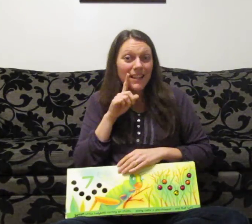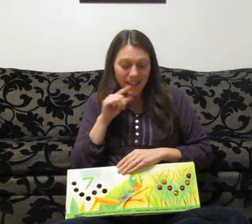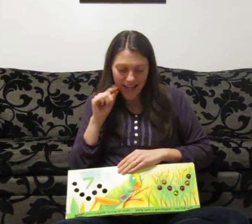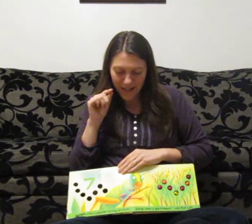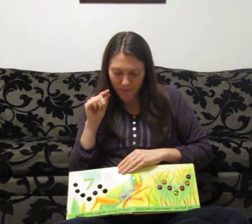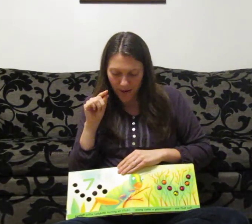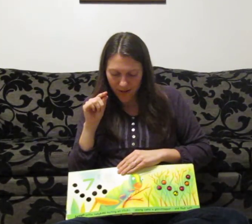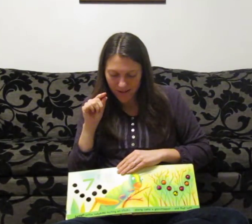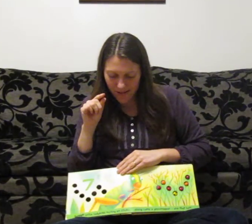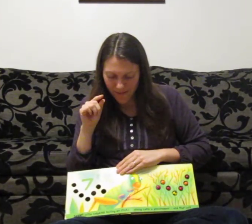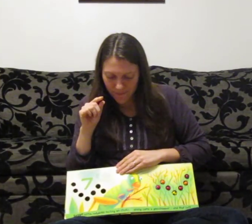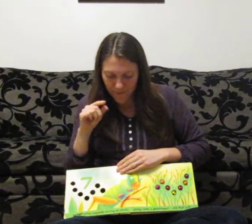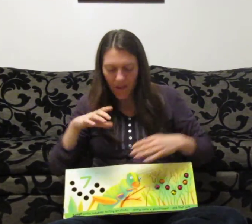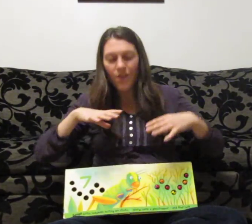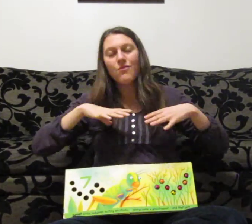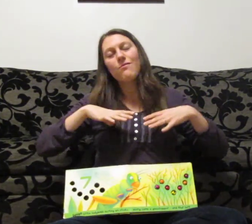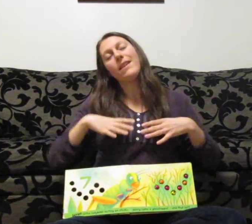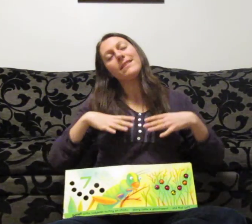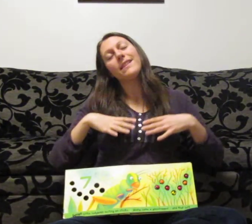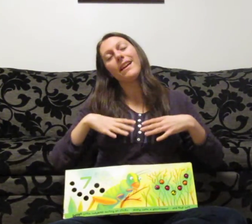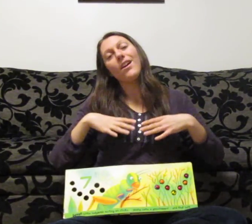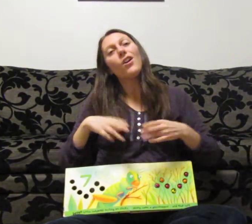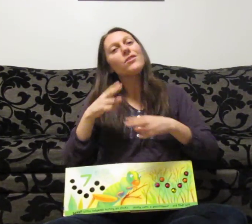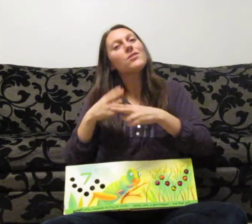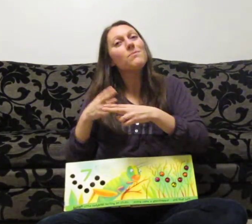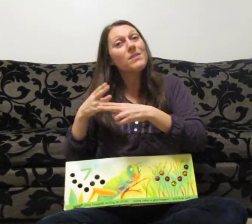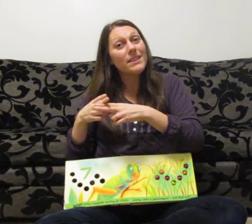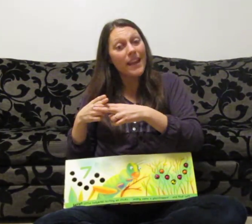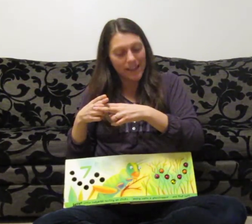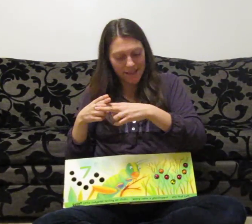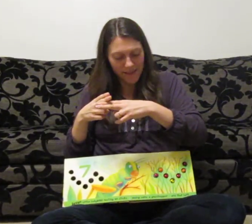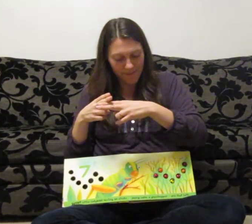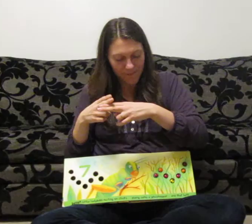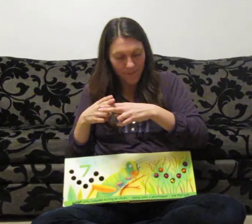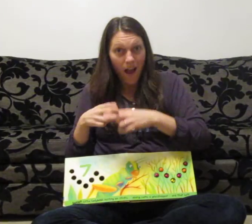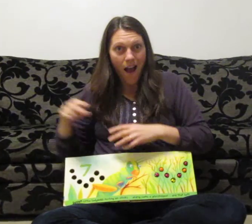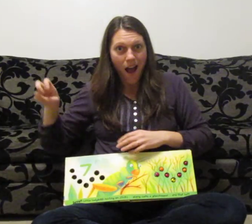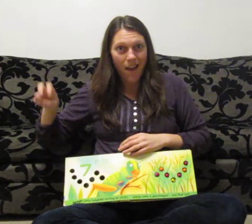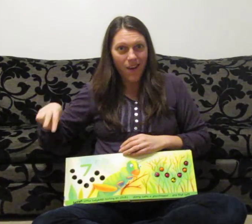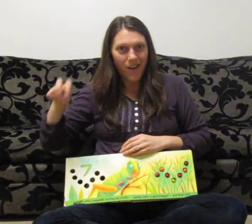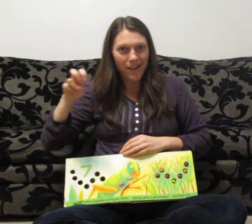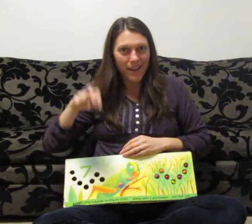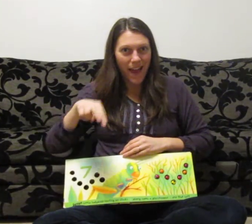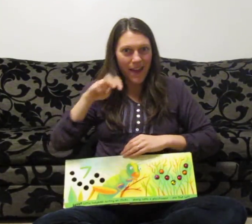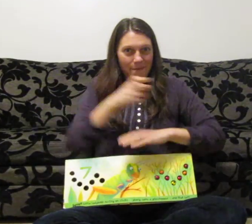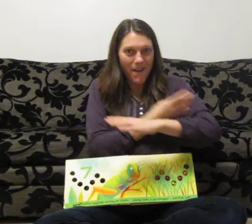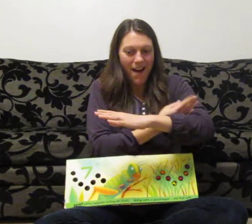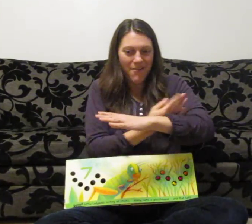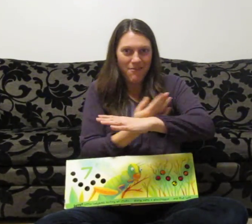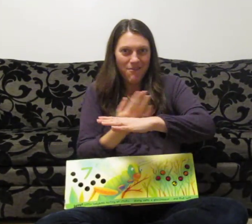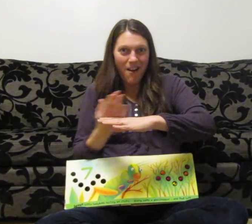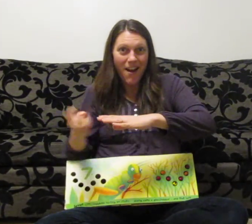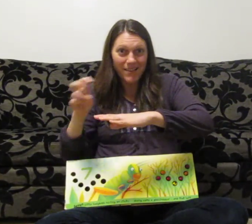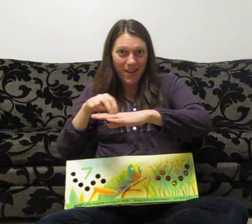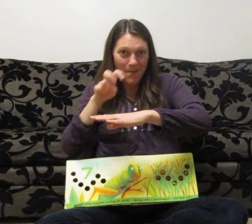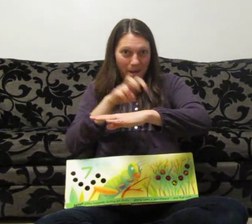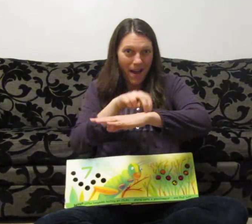ladybirds resting on some sticks. Along came a grasshopper